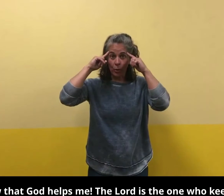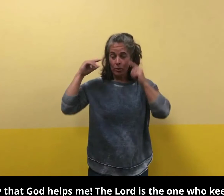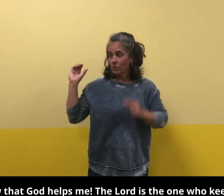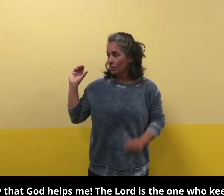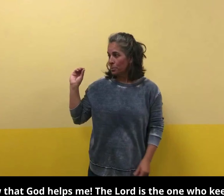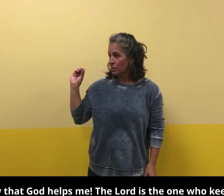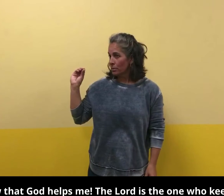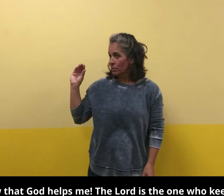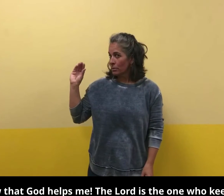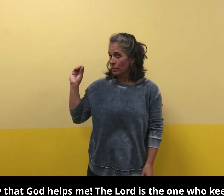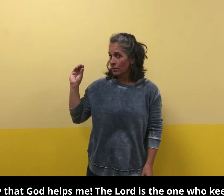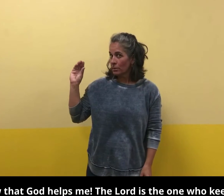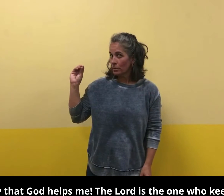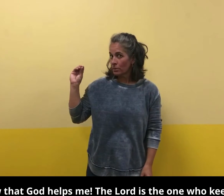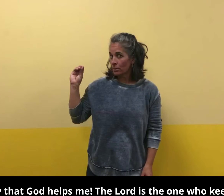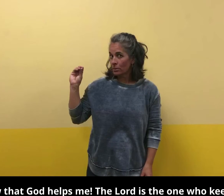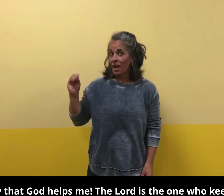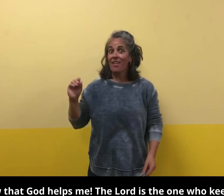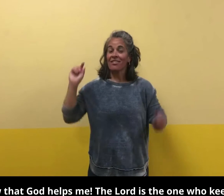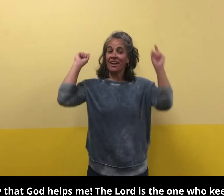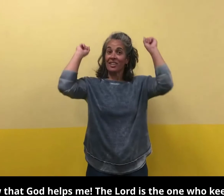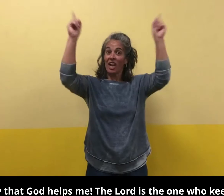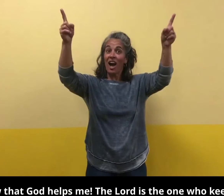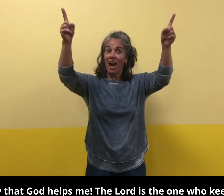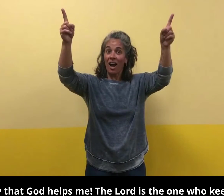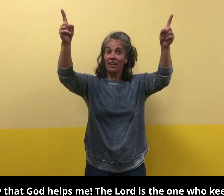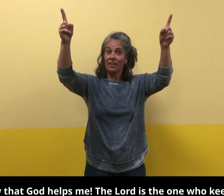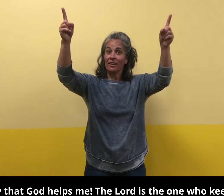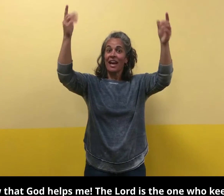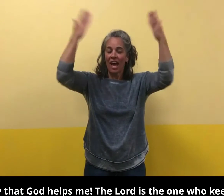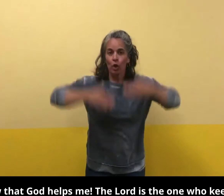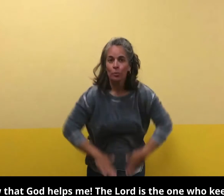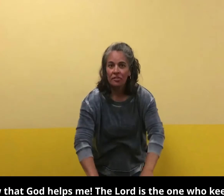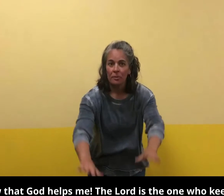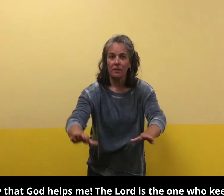that God helps me